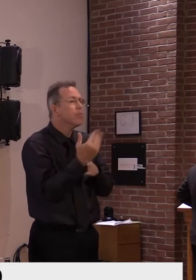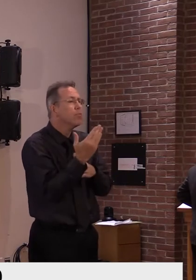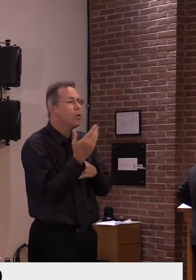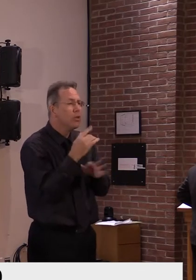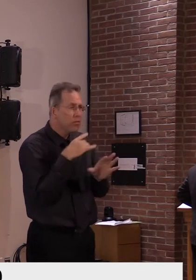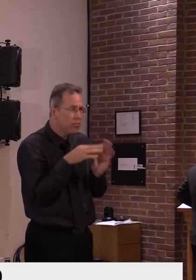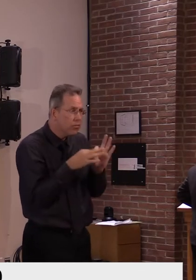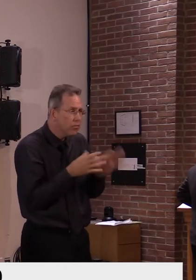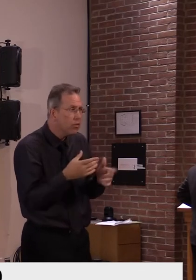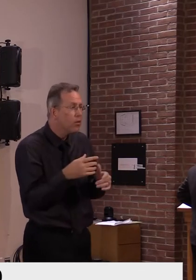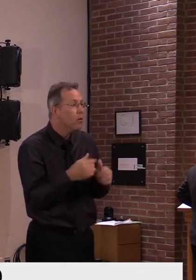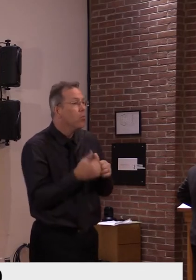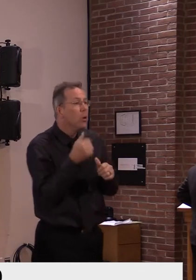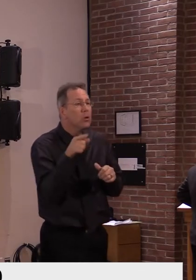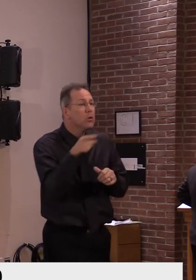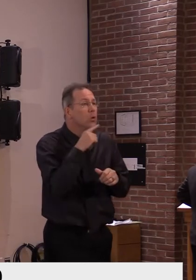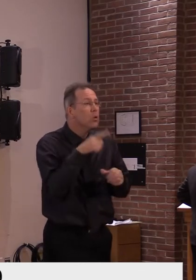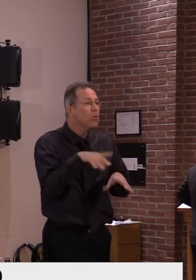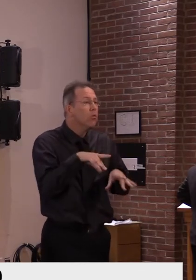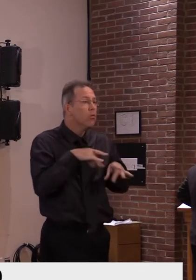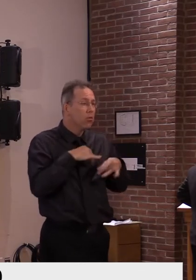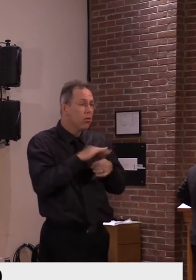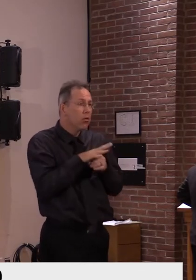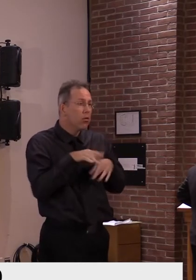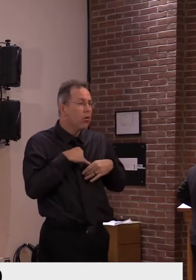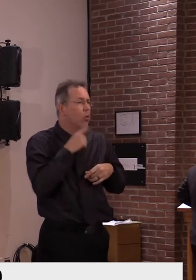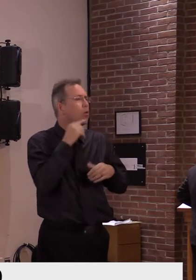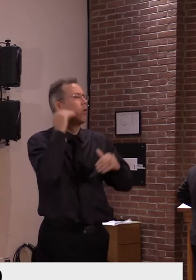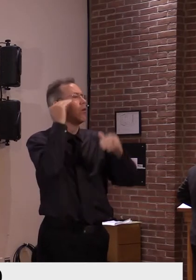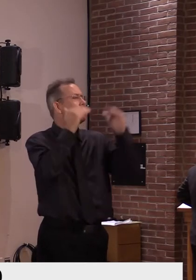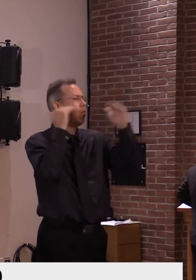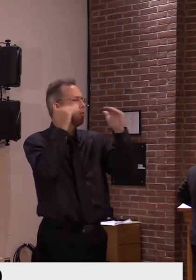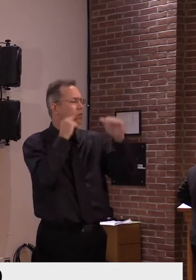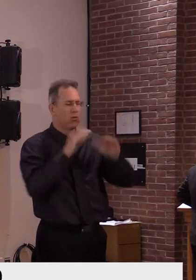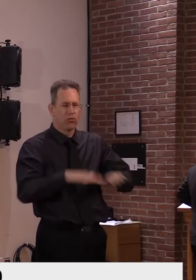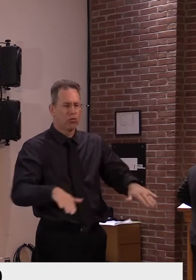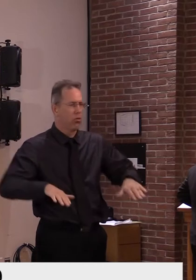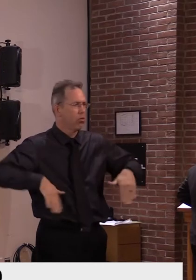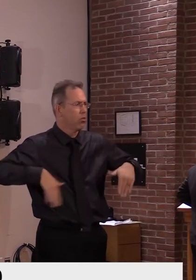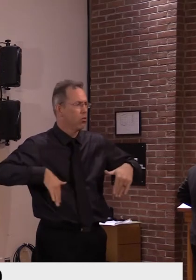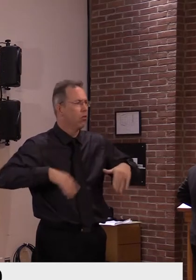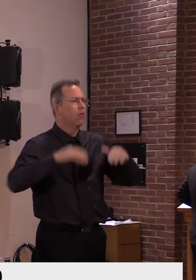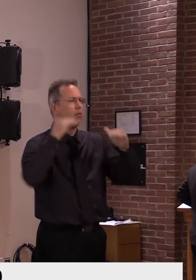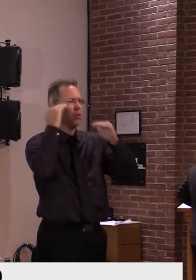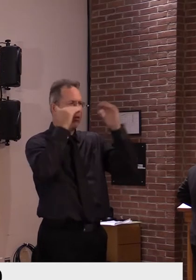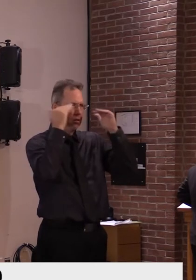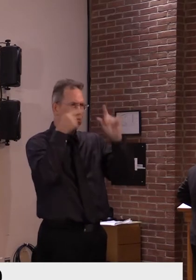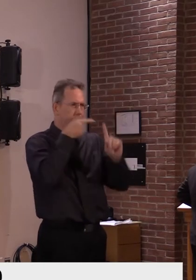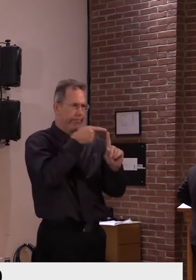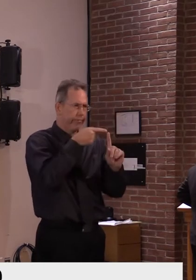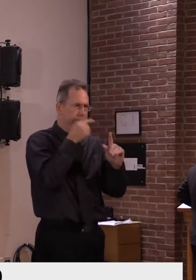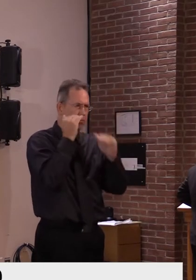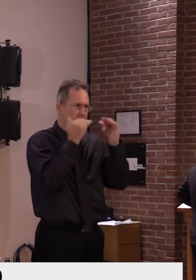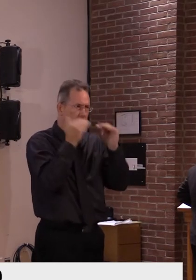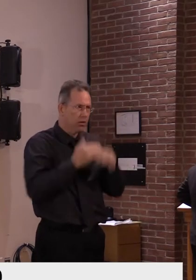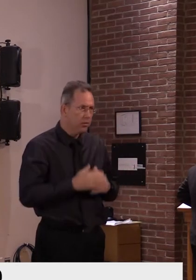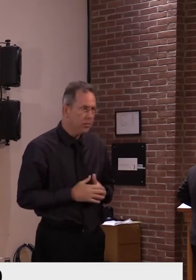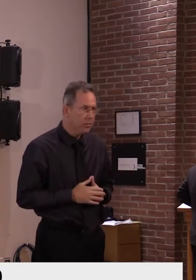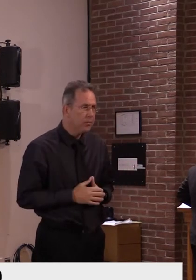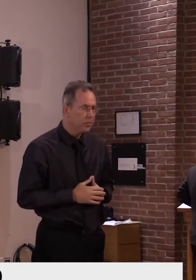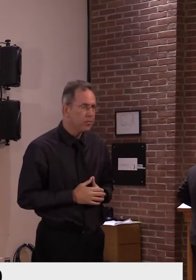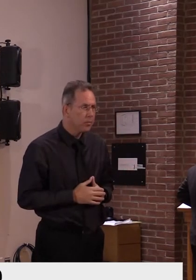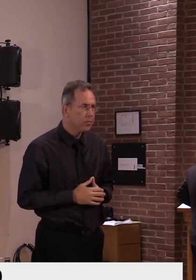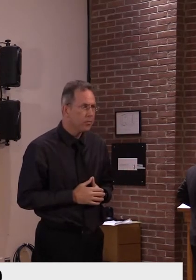adult population more than the, uh, student population. And, um, um, when and if